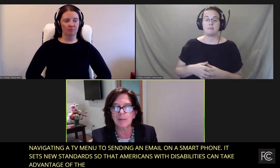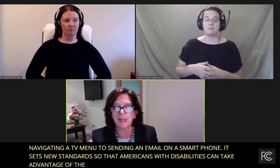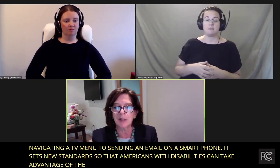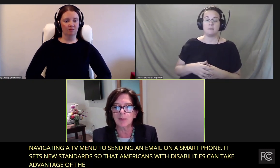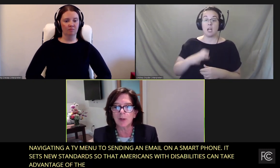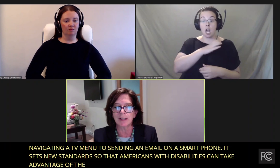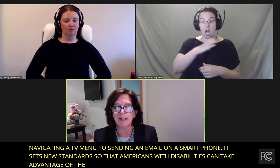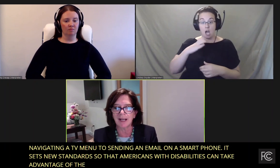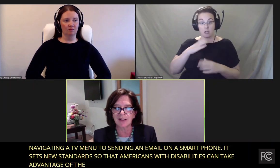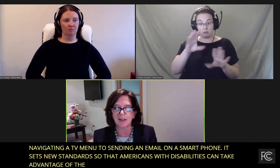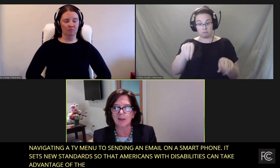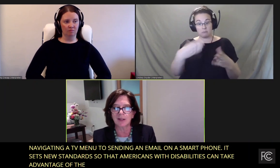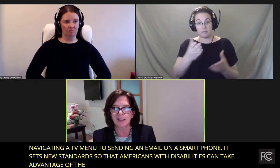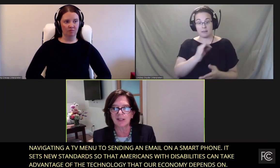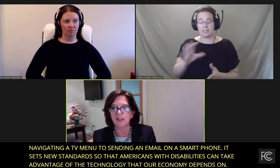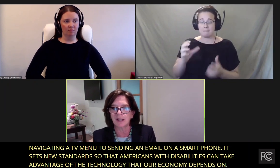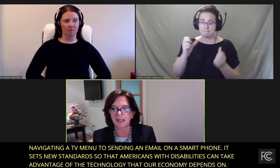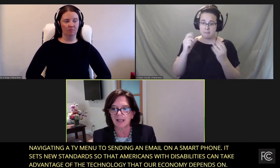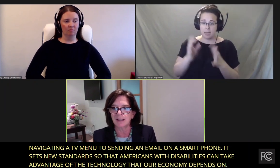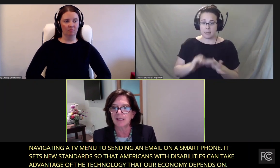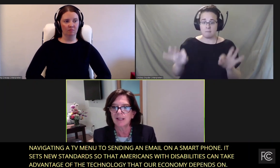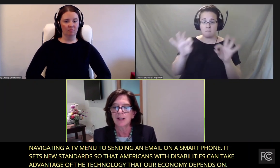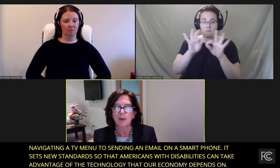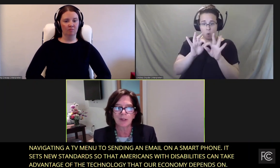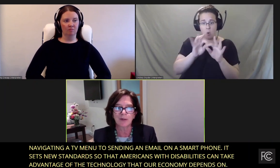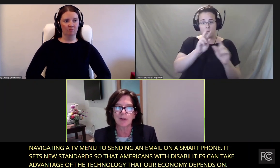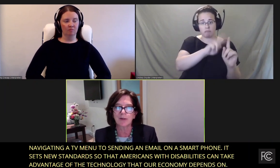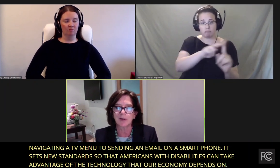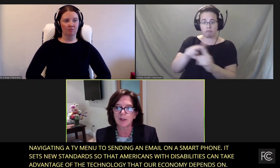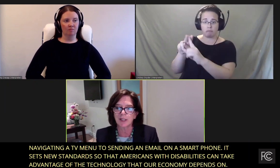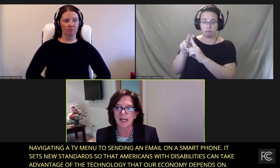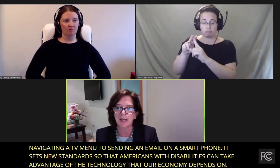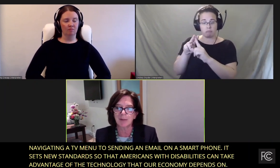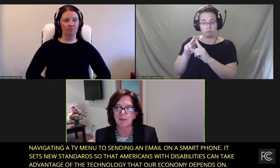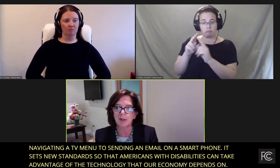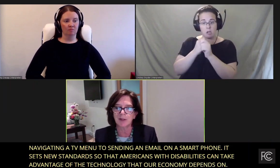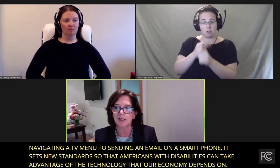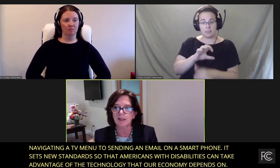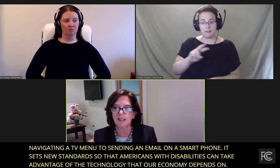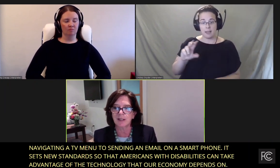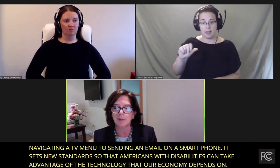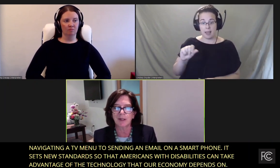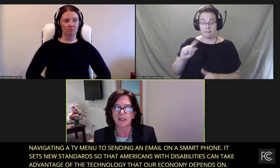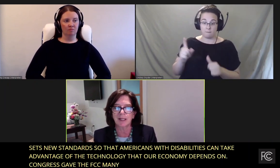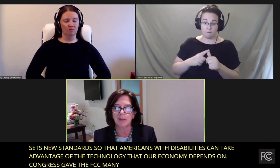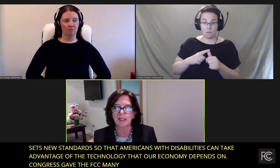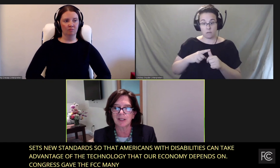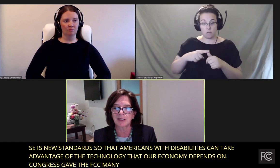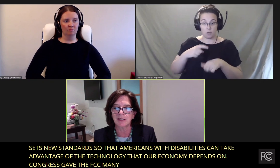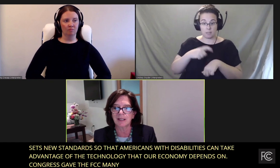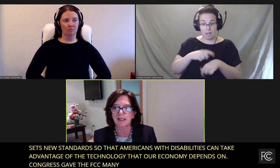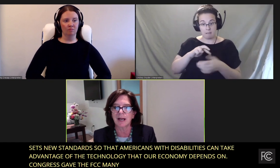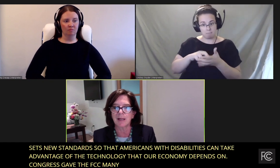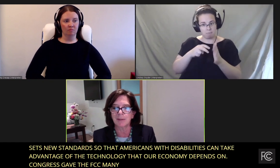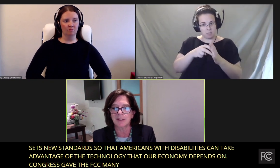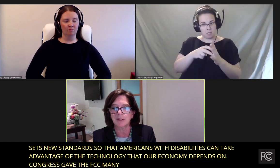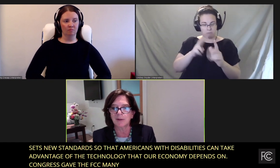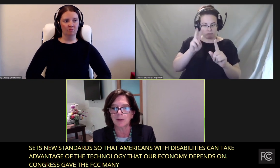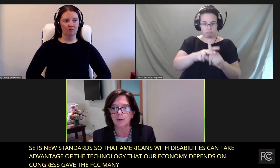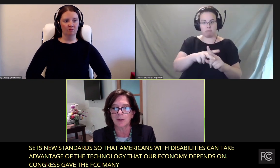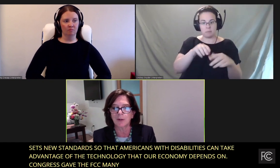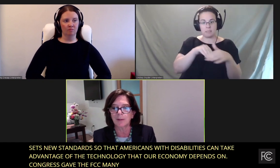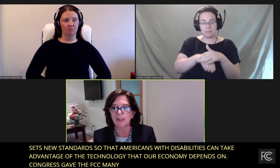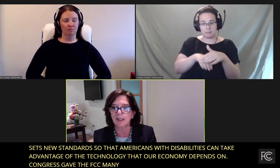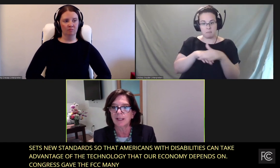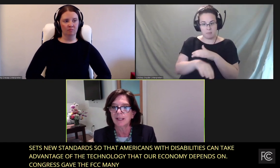FCC many important tasks under the CVAA, which for the first time imposed accessibility obligations on IP